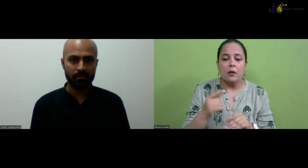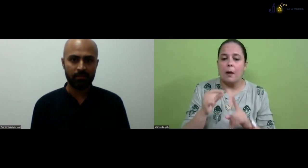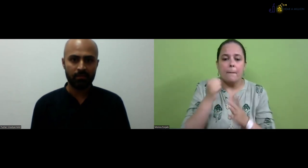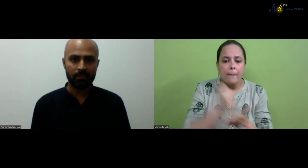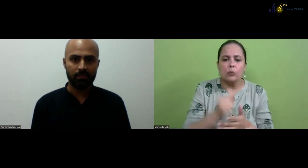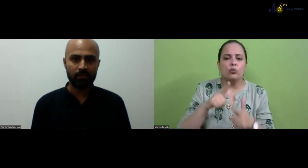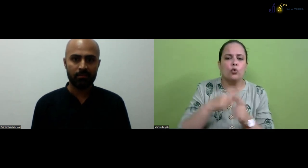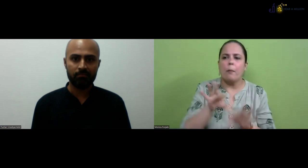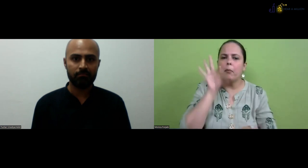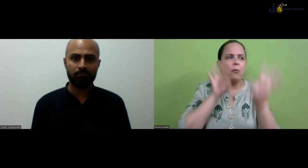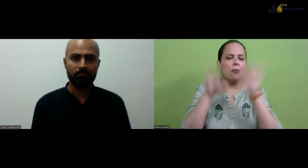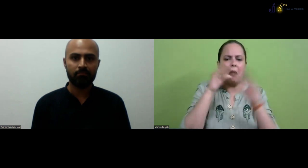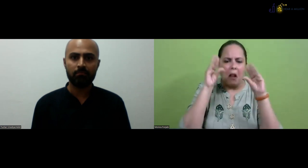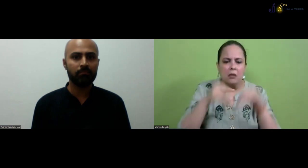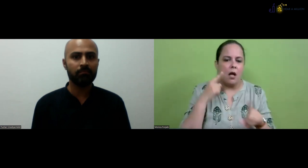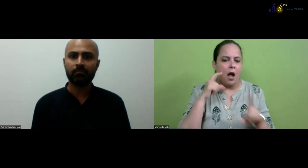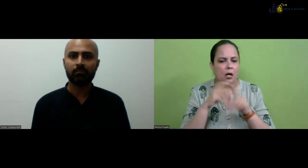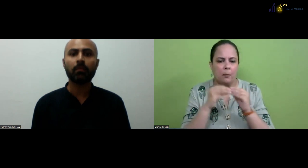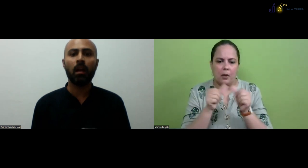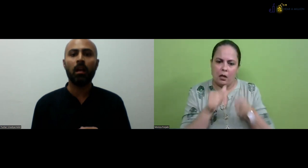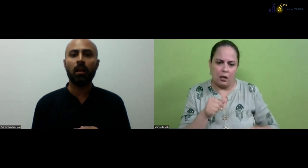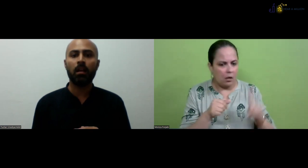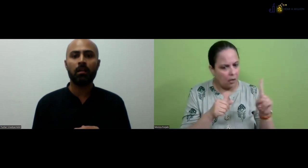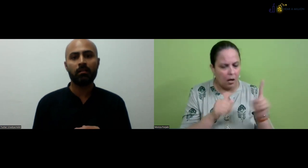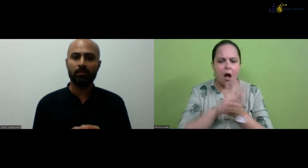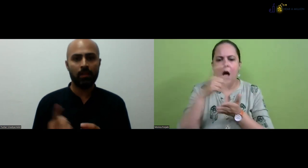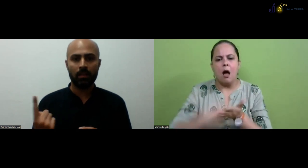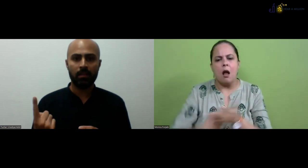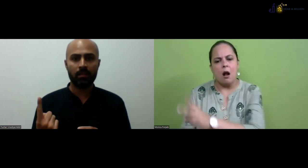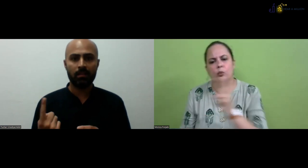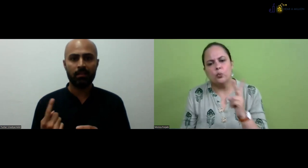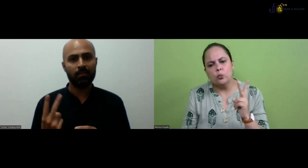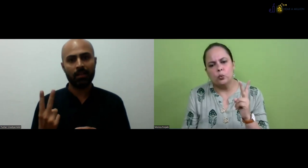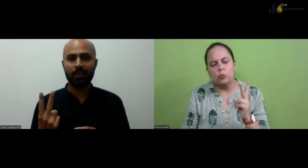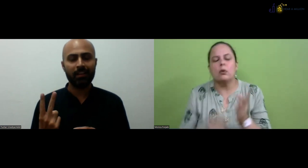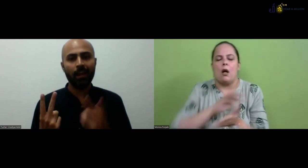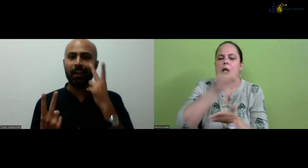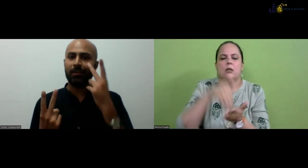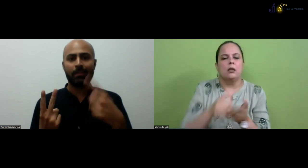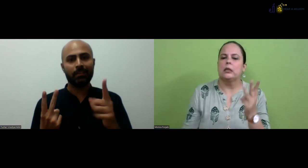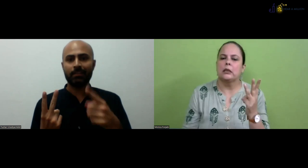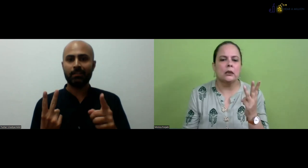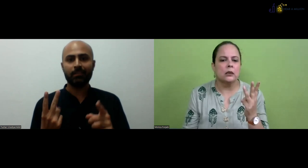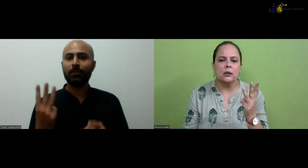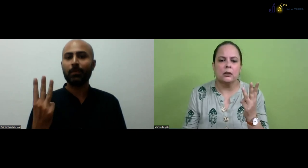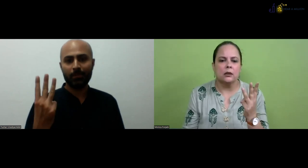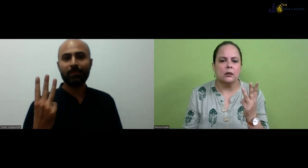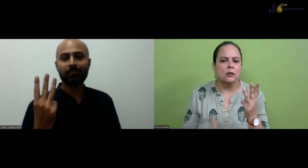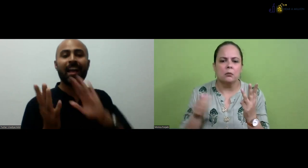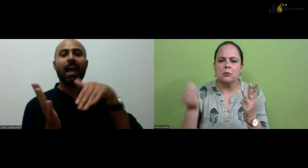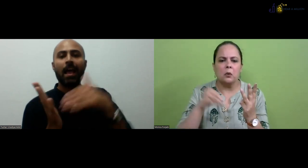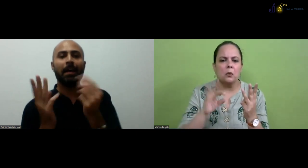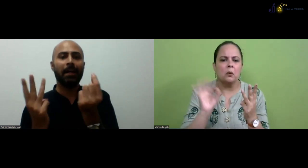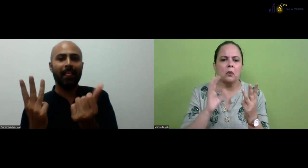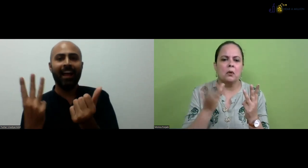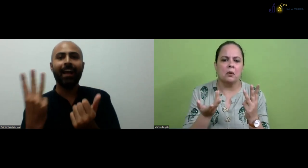with DTISL course, there are no comment post. So we have IDBS school and Haryana welfare schools and